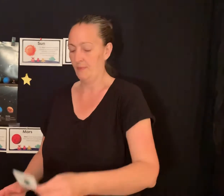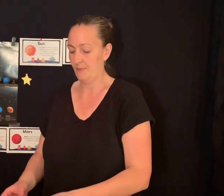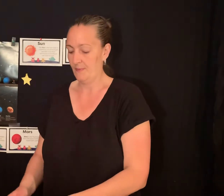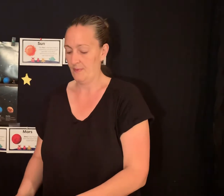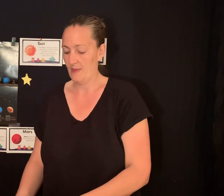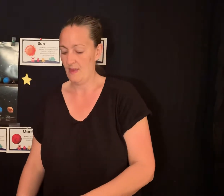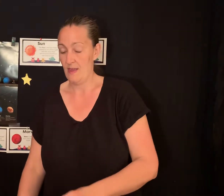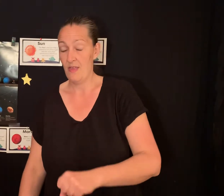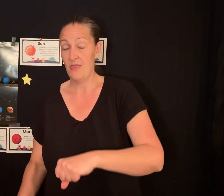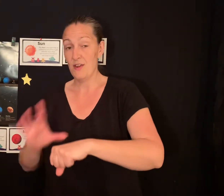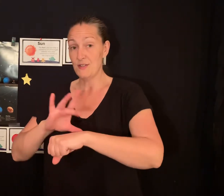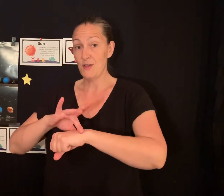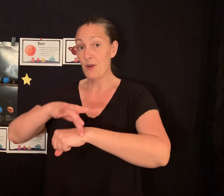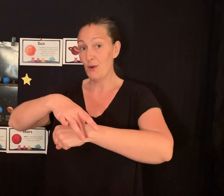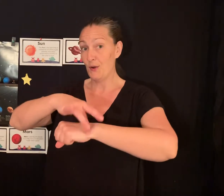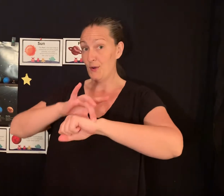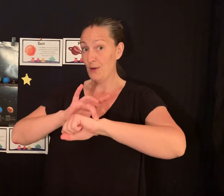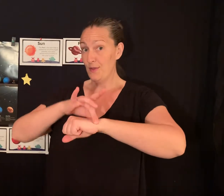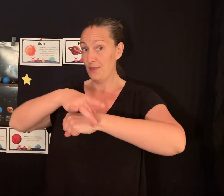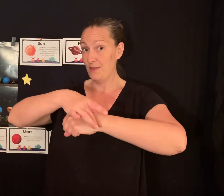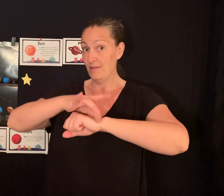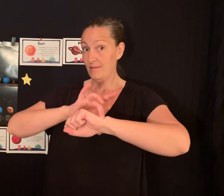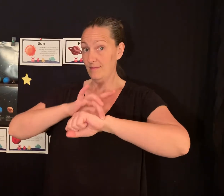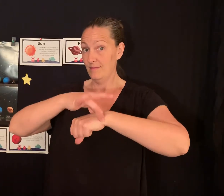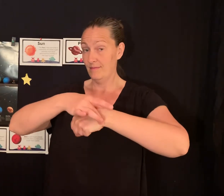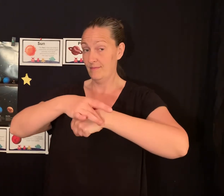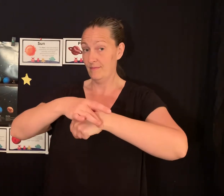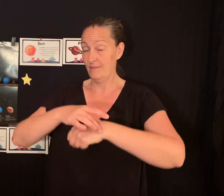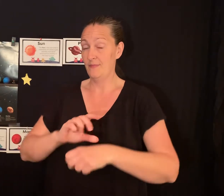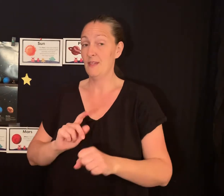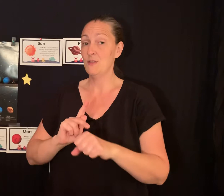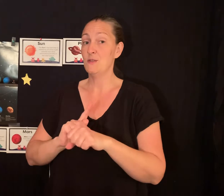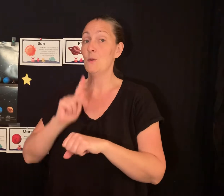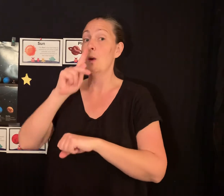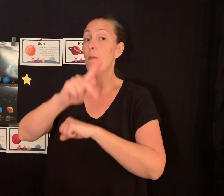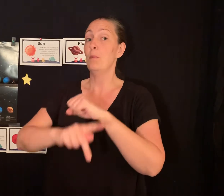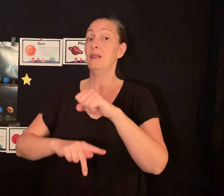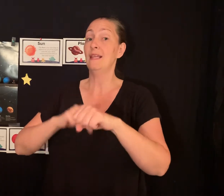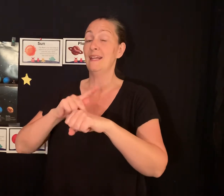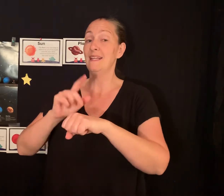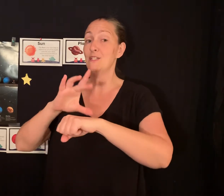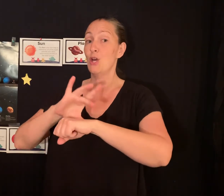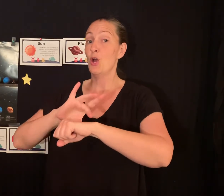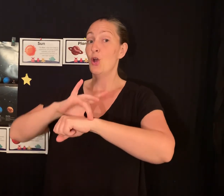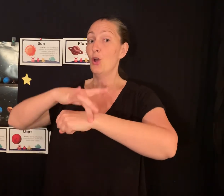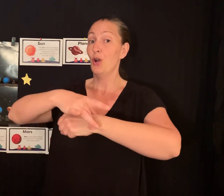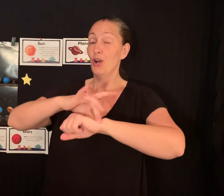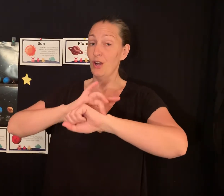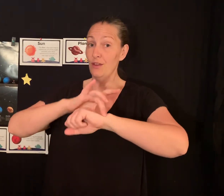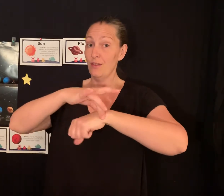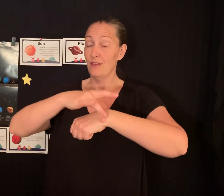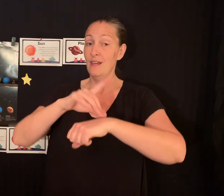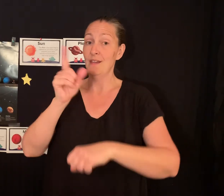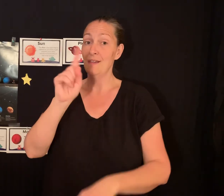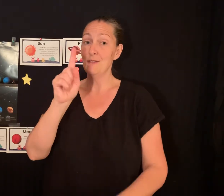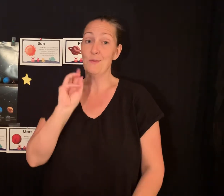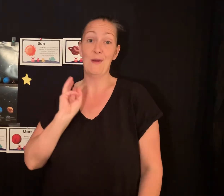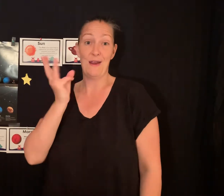There's Earth. So, planet Earth is where